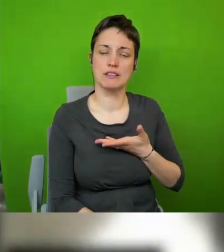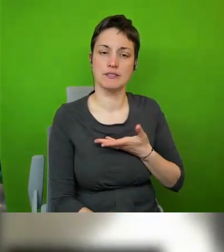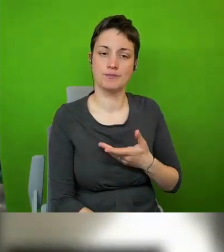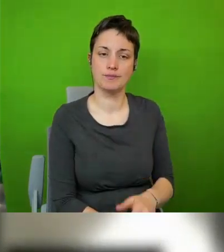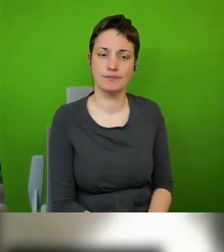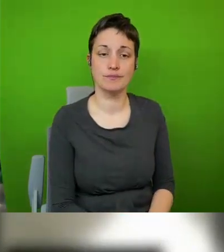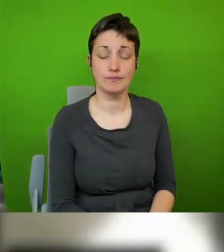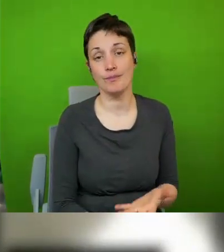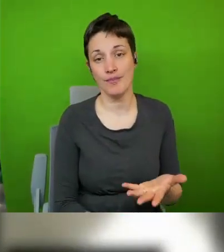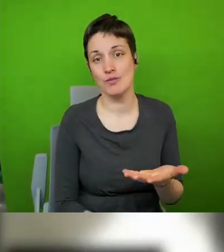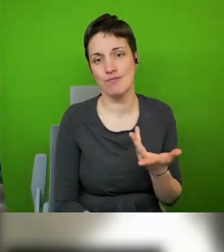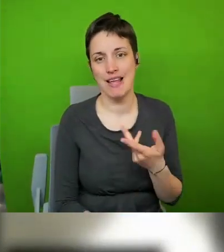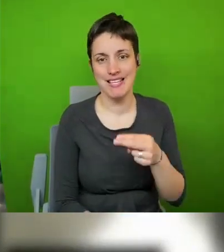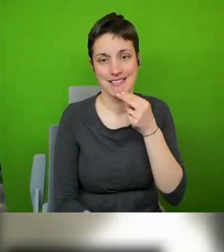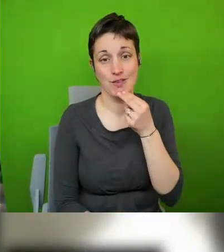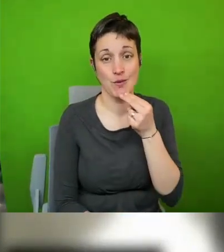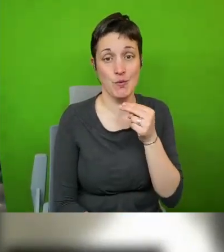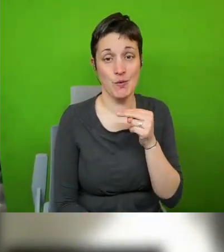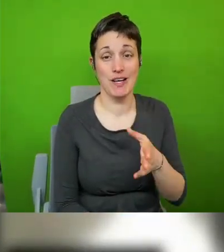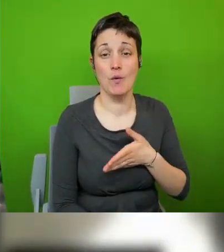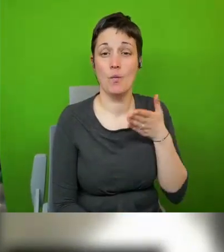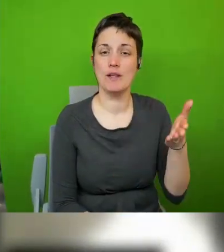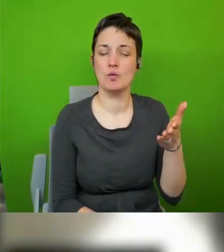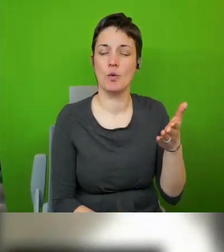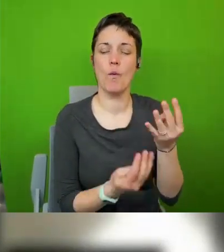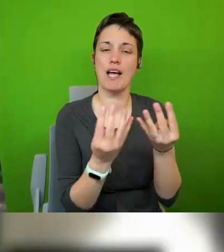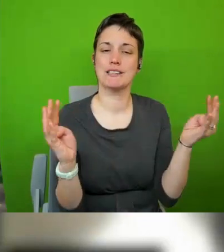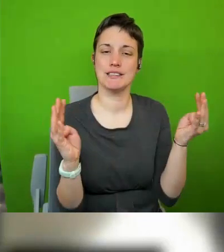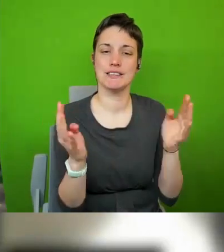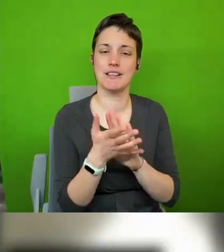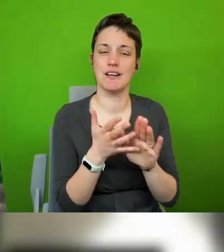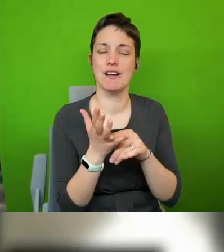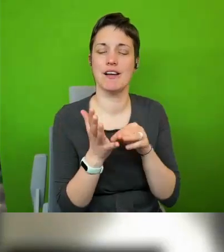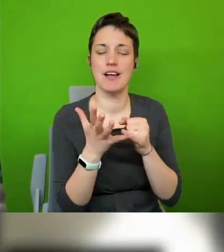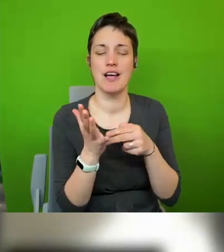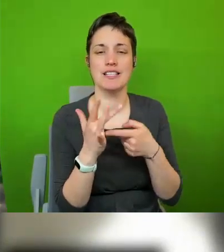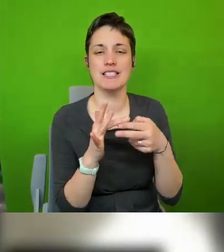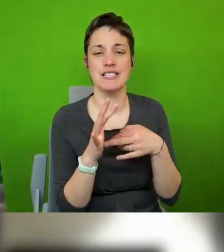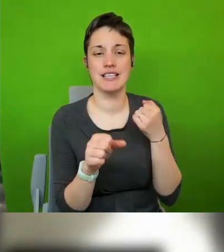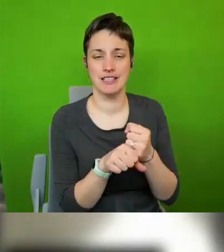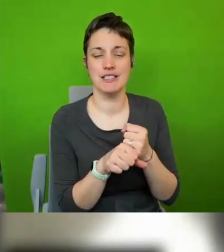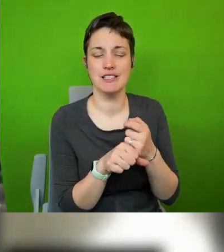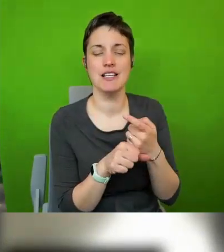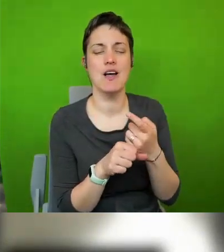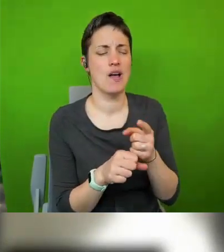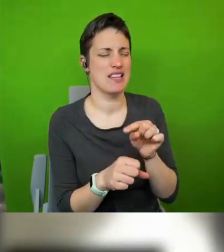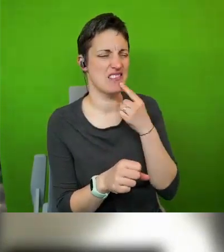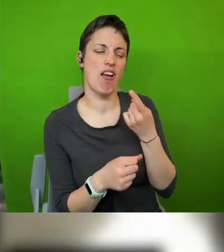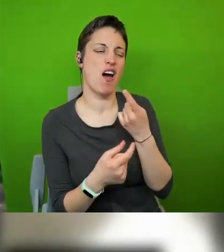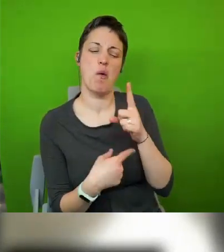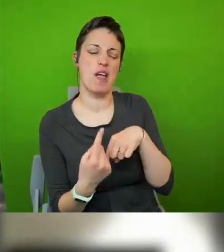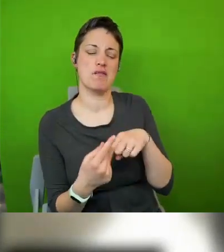hustings this afternoon where there was lots of debate about we can't do much about that locally as politicians because of the national uh